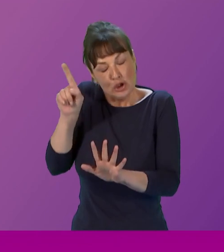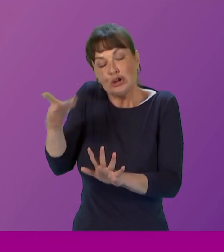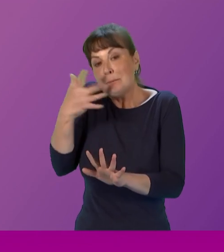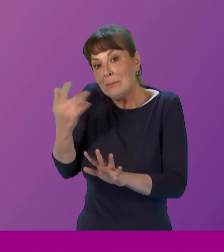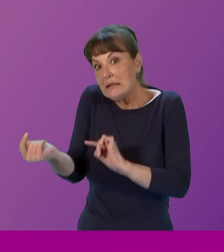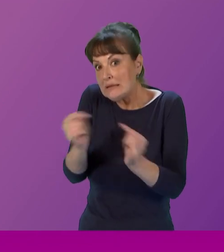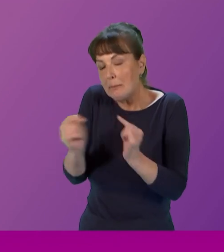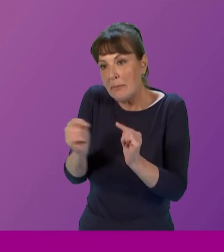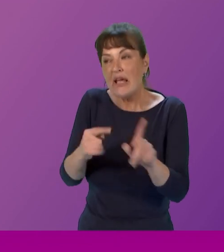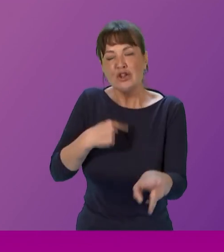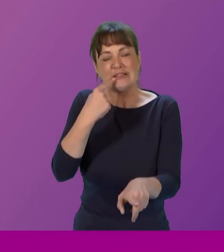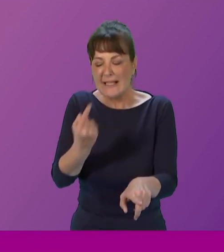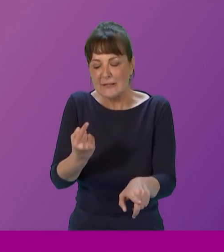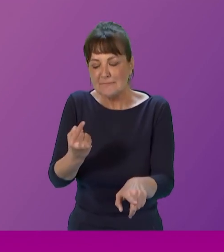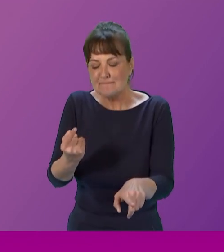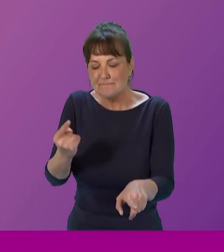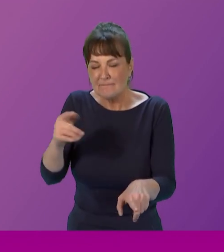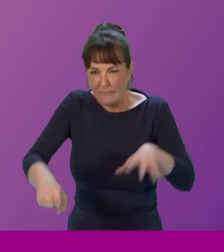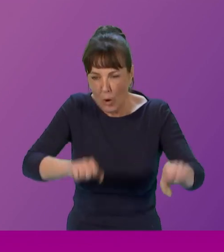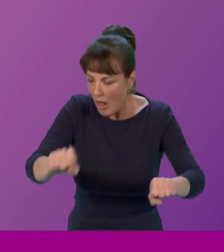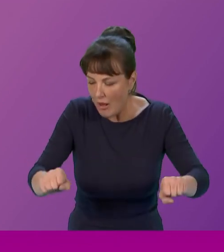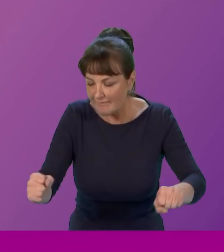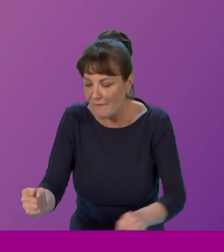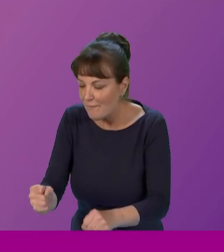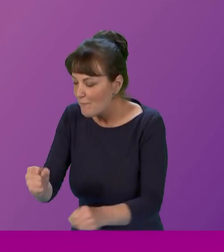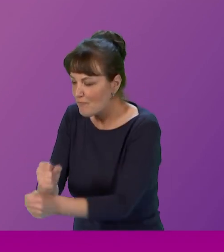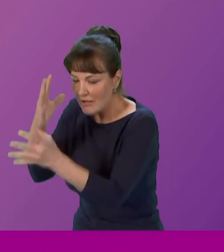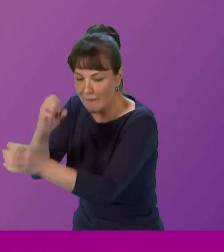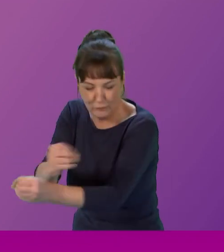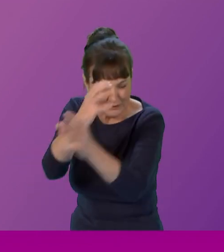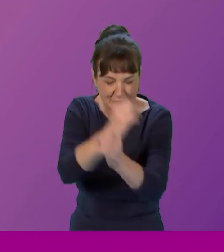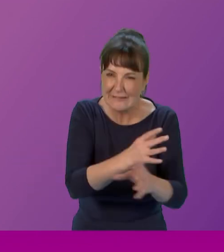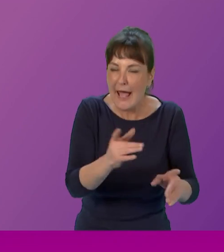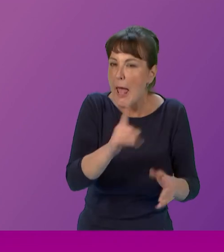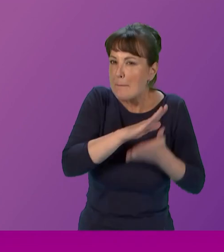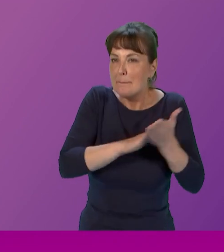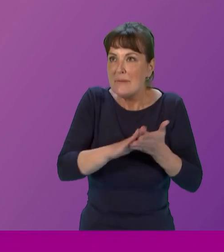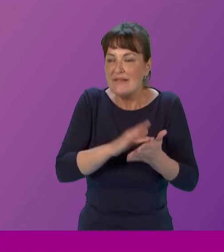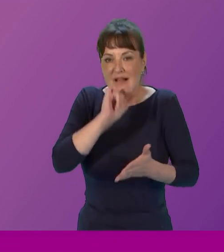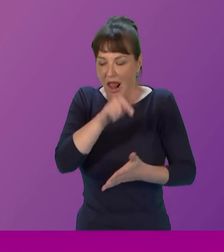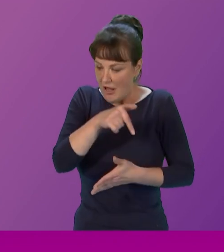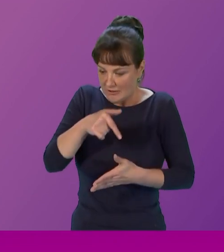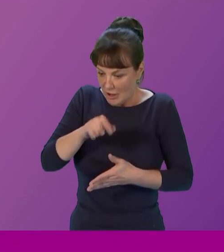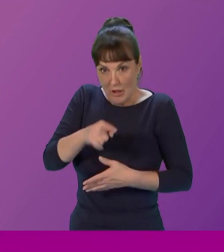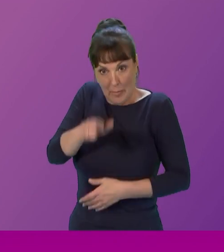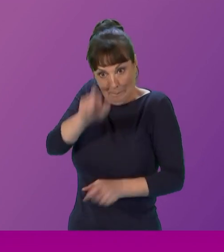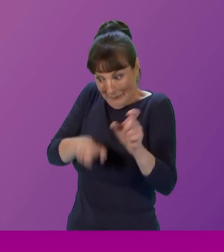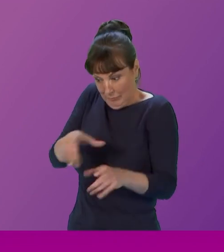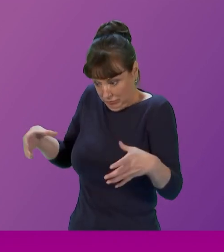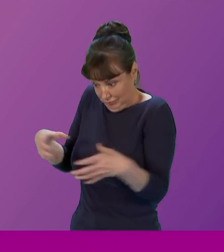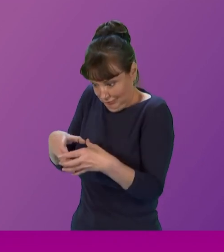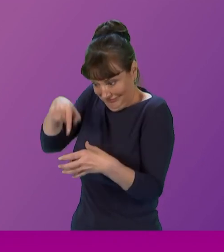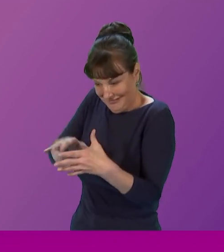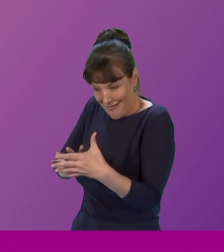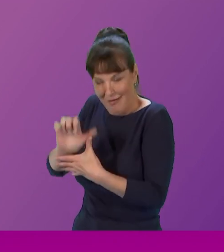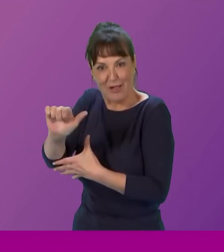that decolonizing is about centering the voices perspectives people's movements and scholarship from